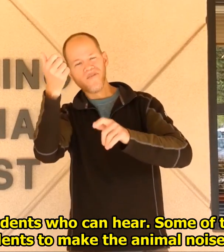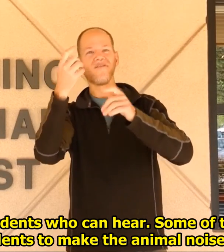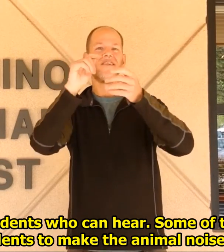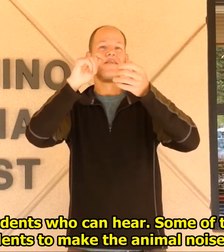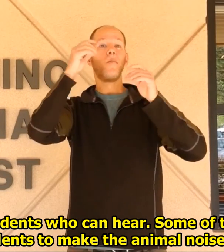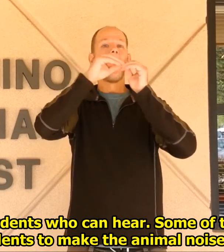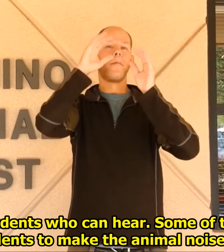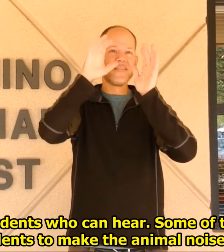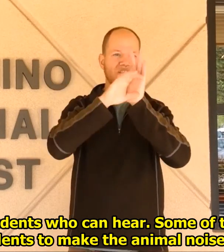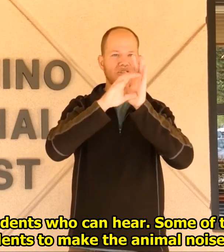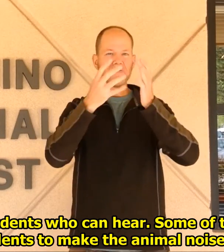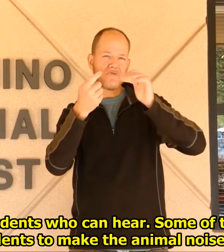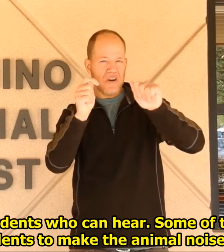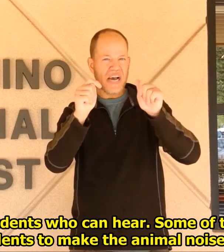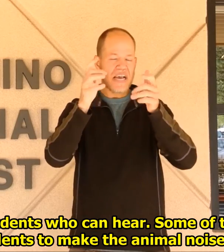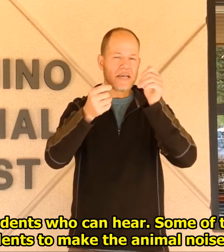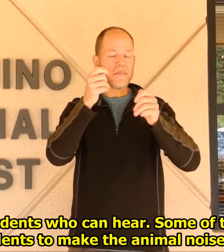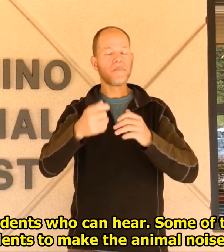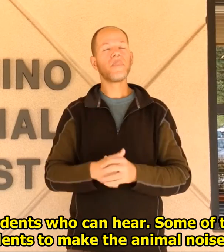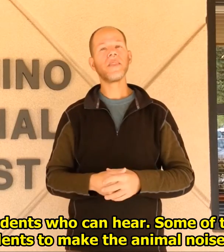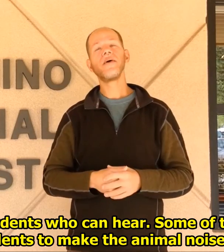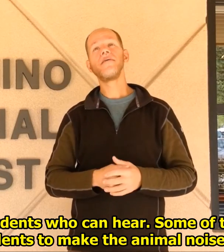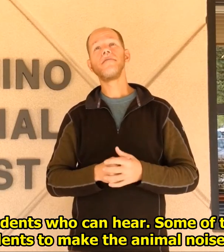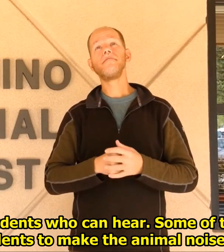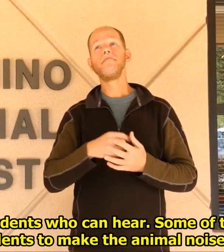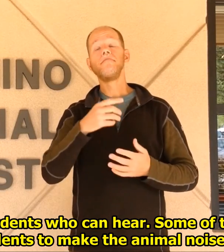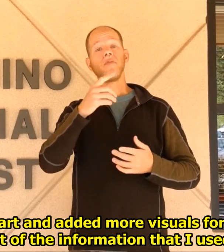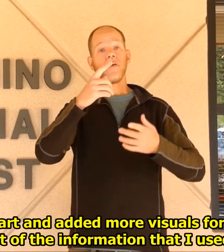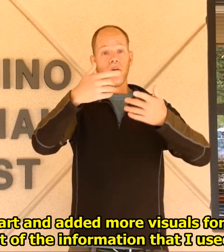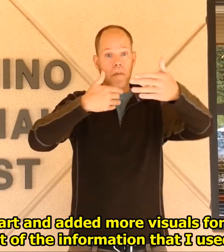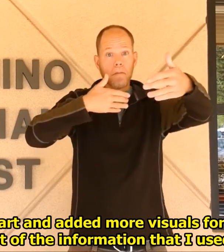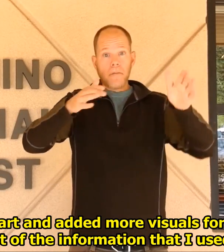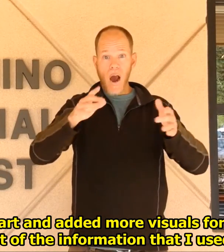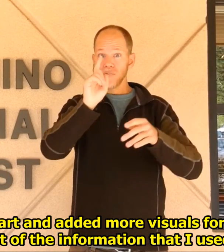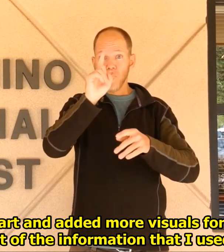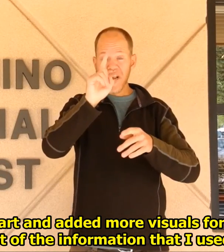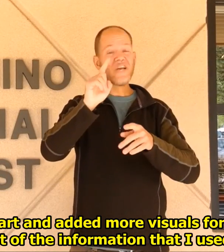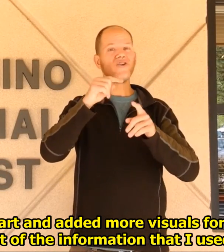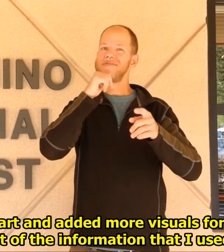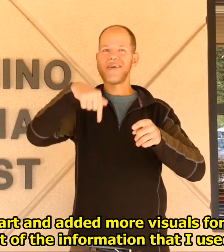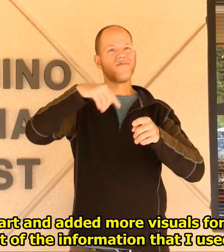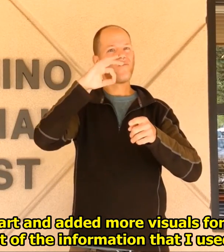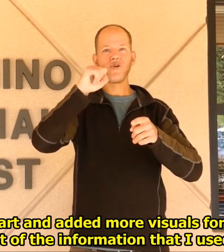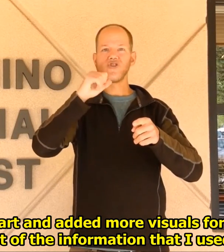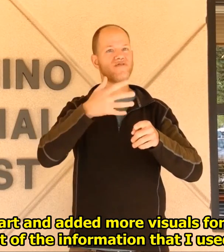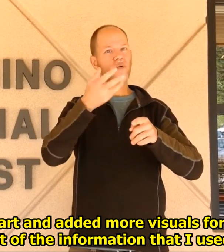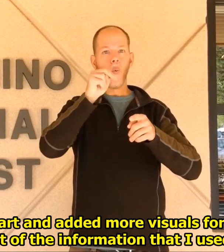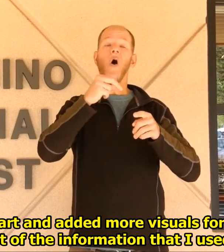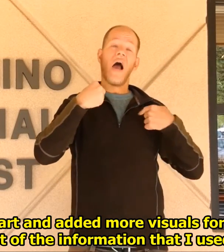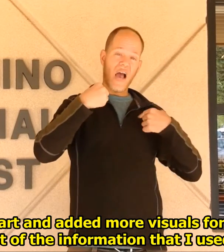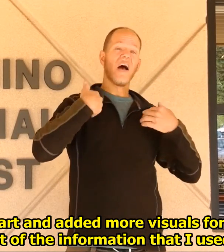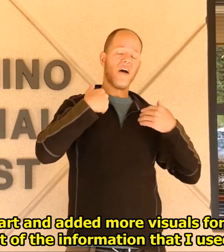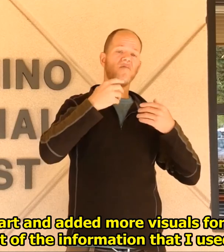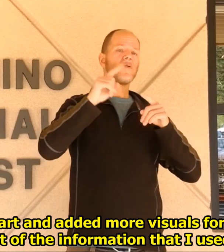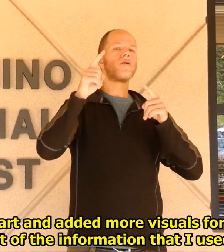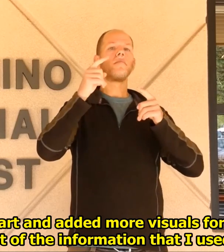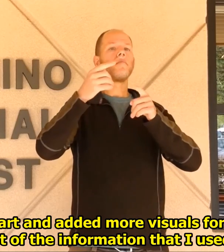encourages students to make the animal noises. However, we removed that part and added more visuals for the students who are deaf.